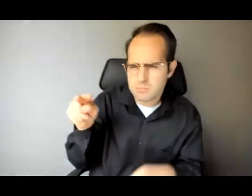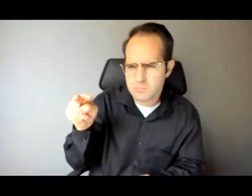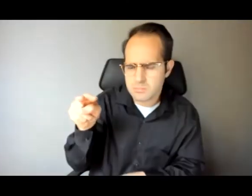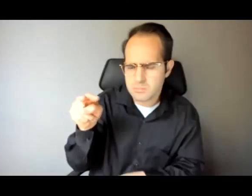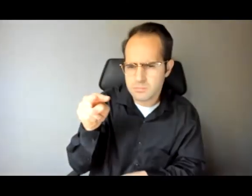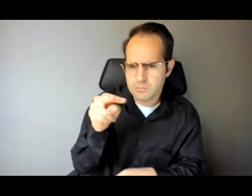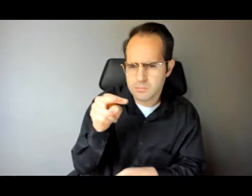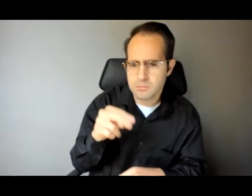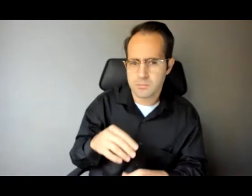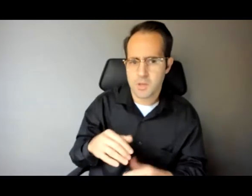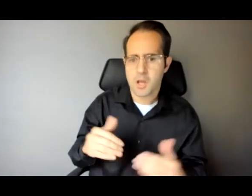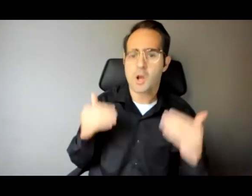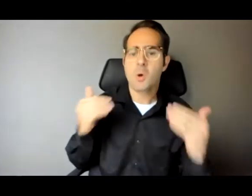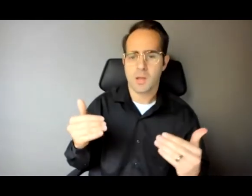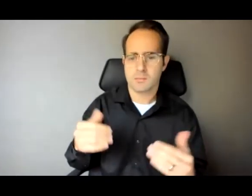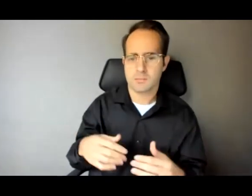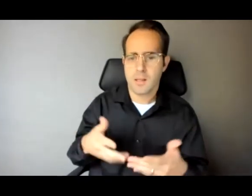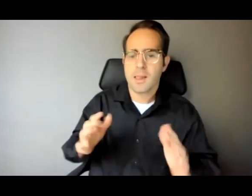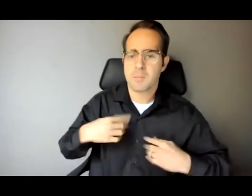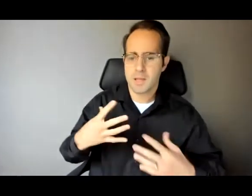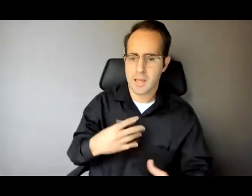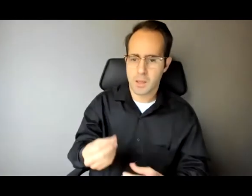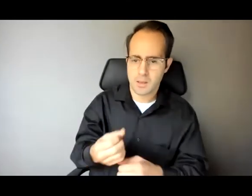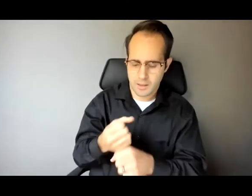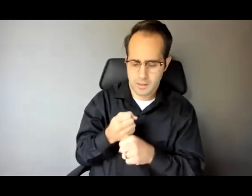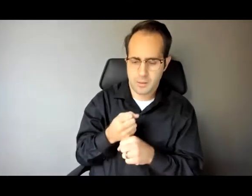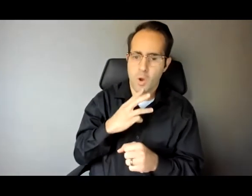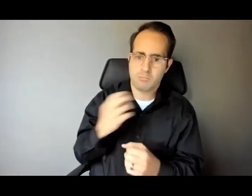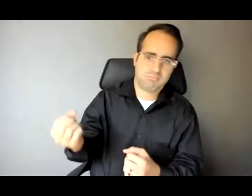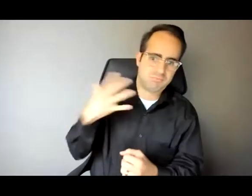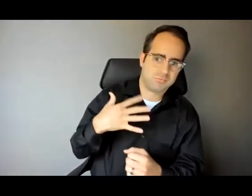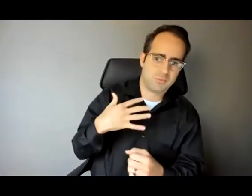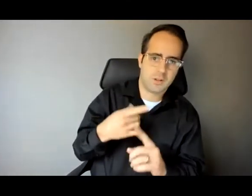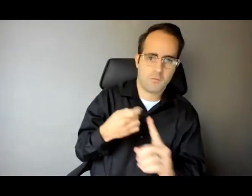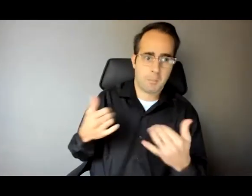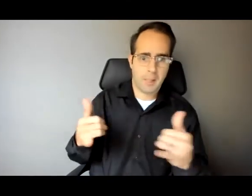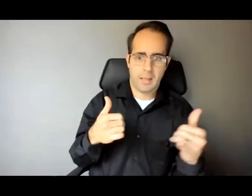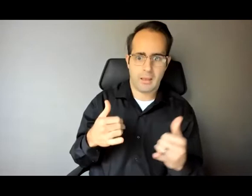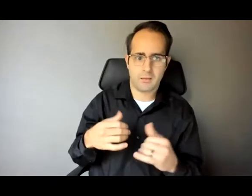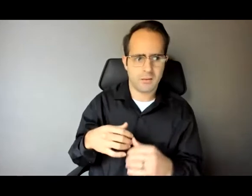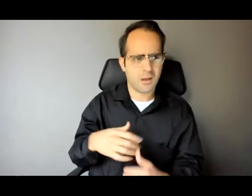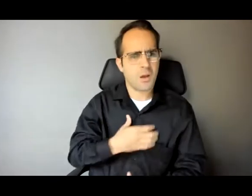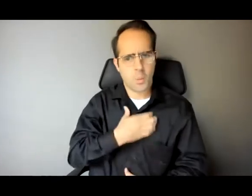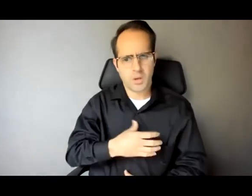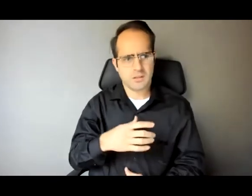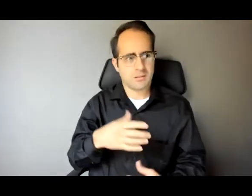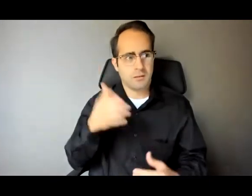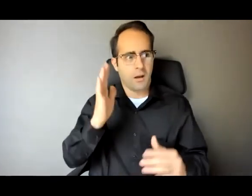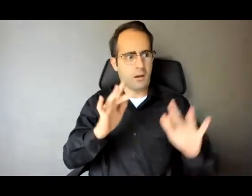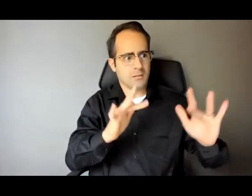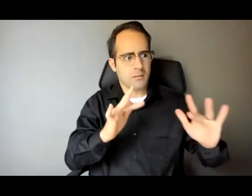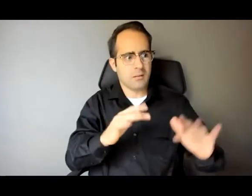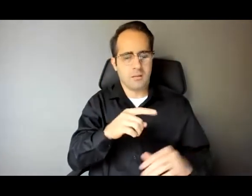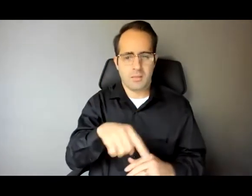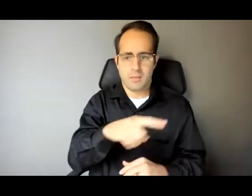I dare you to let me get wet. God forbid they would just roll up their windows and leave us alone. When we arrived at the